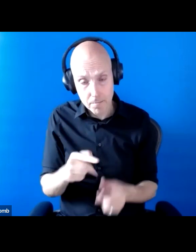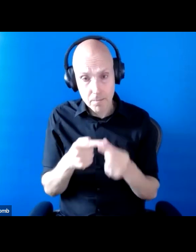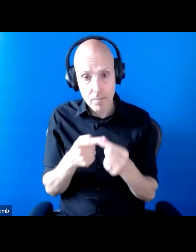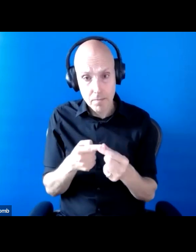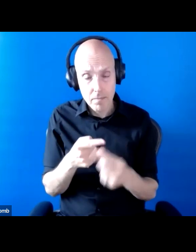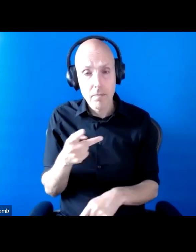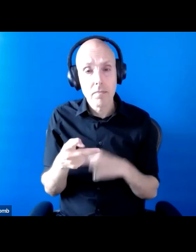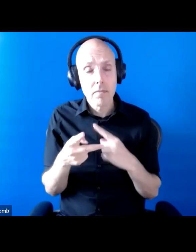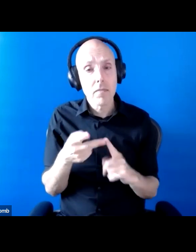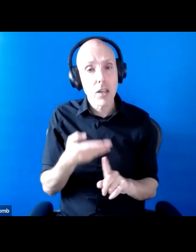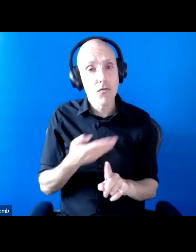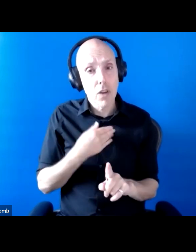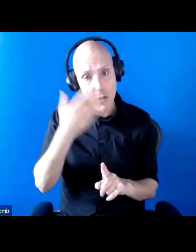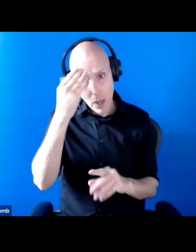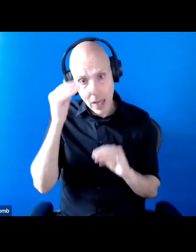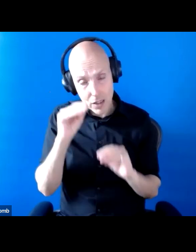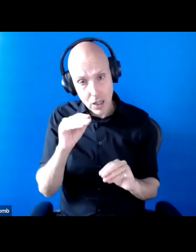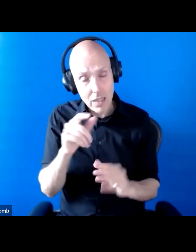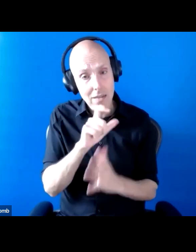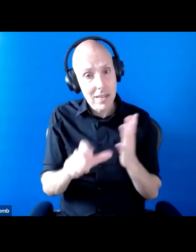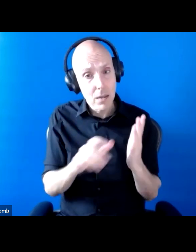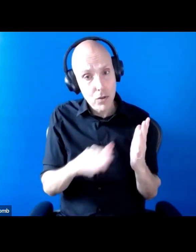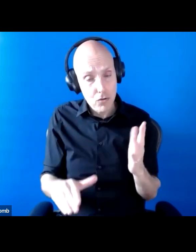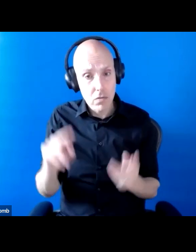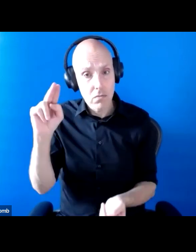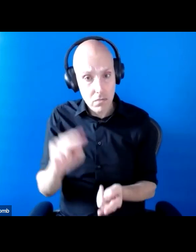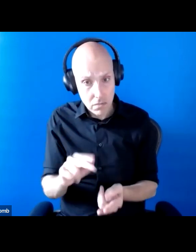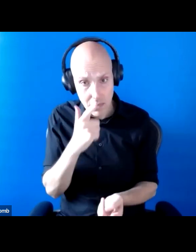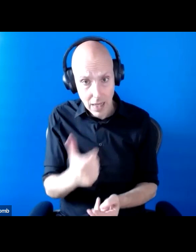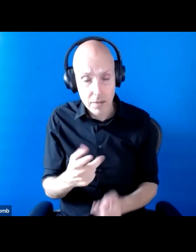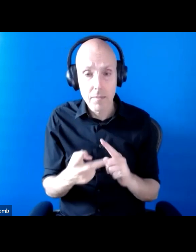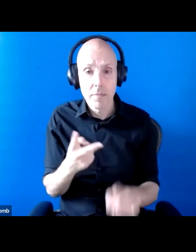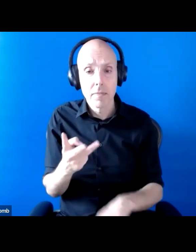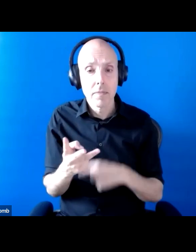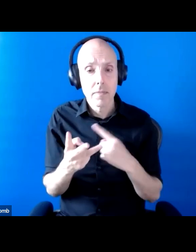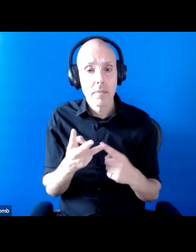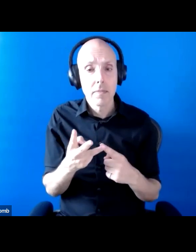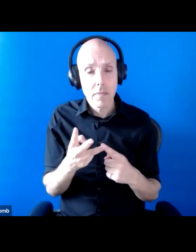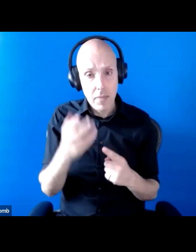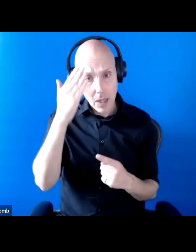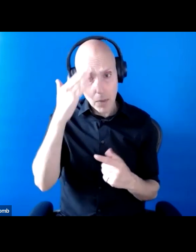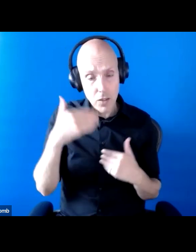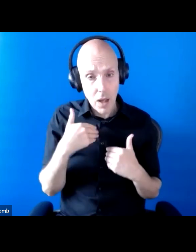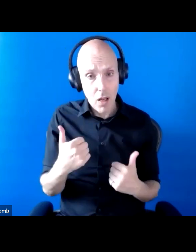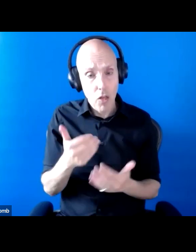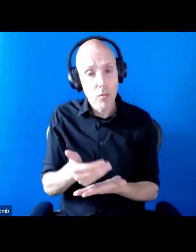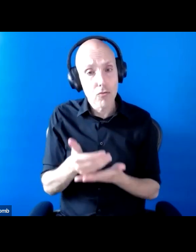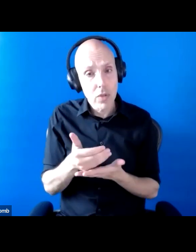rights to education for disabled children could be reduced. And that mental health protections could be reduced.